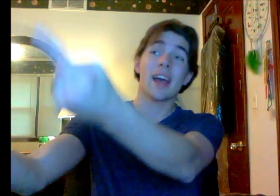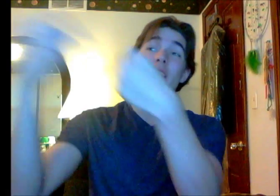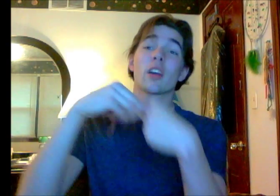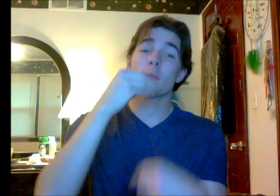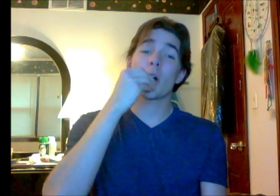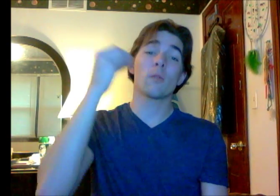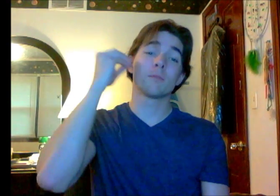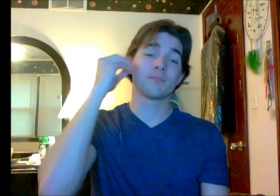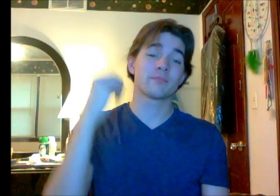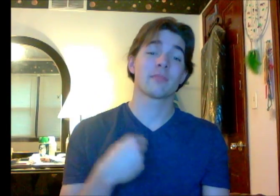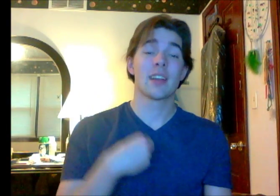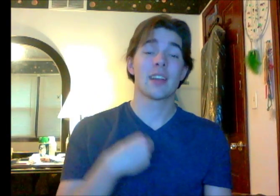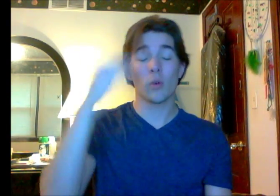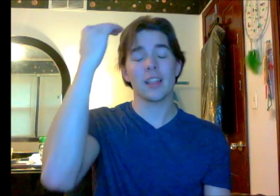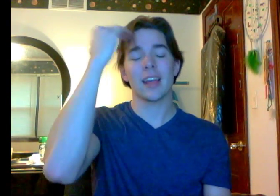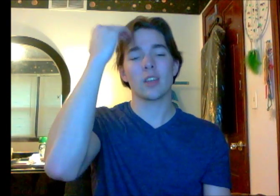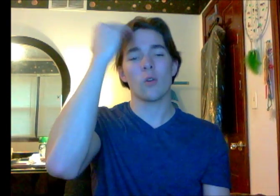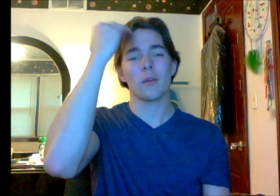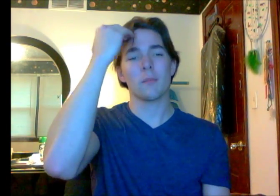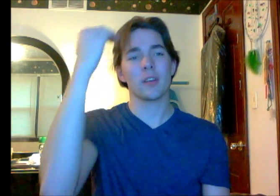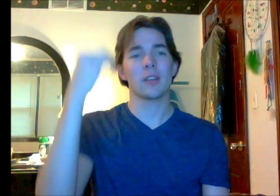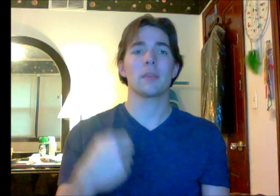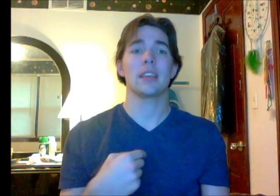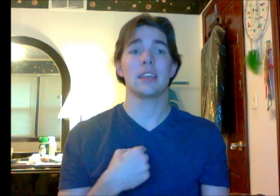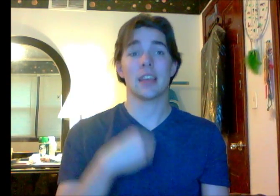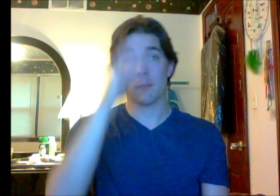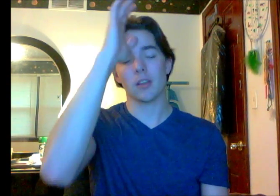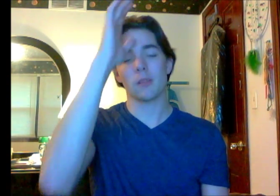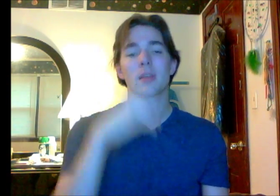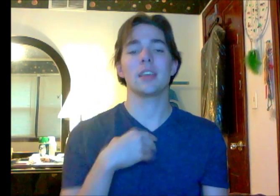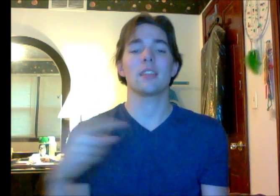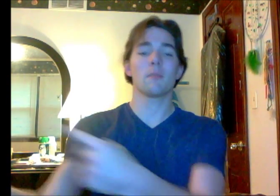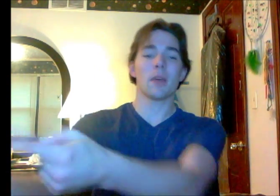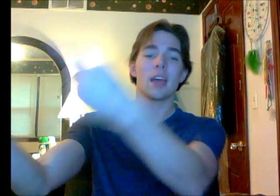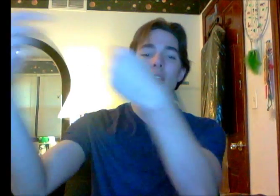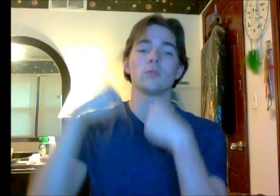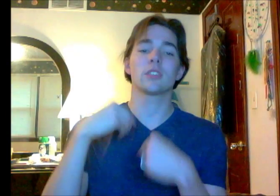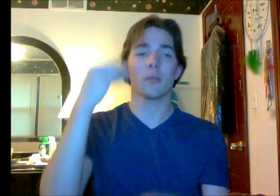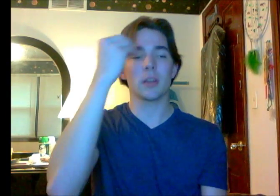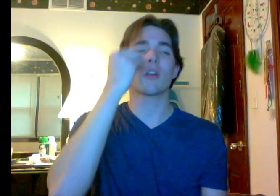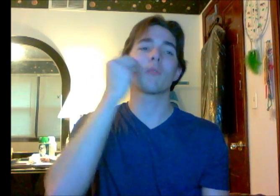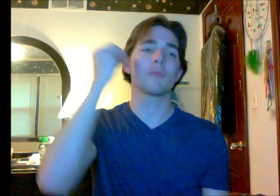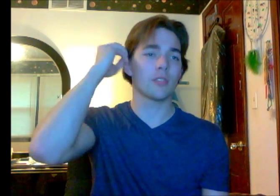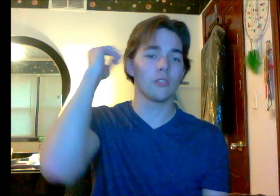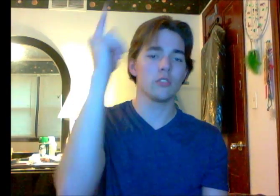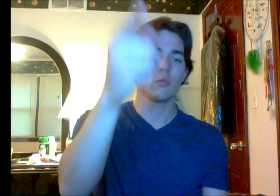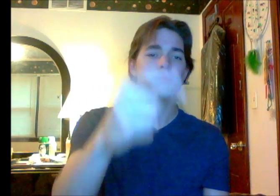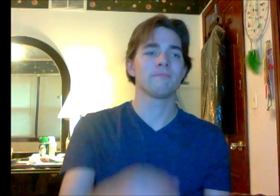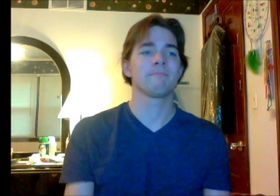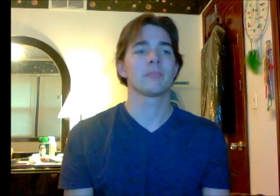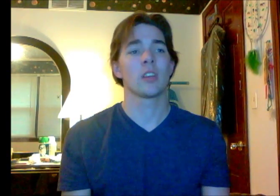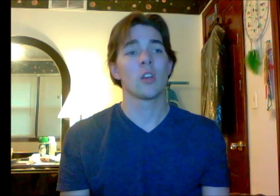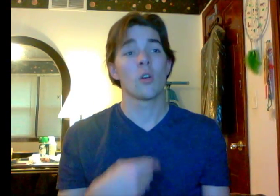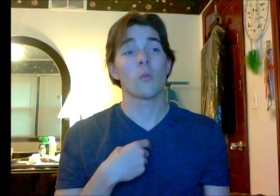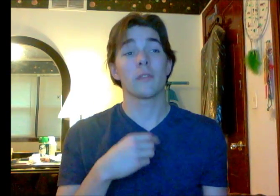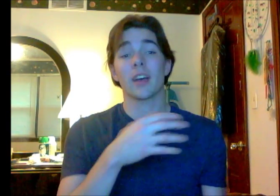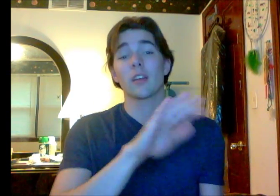I come home Oh, I know I'm gonna be I'm gonna be the man who comes back home to you And if I